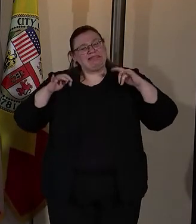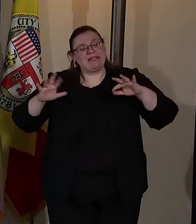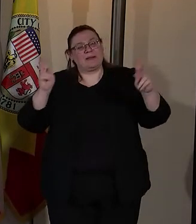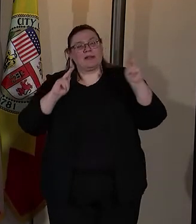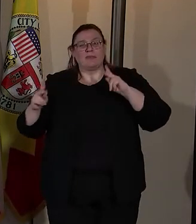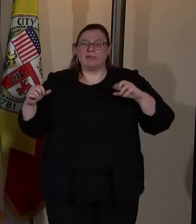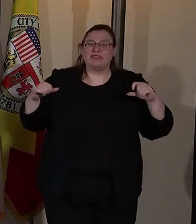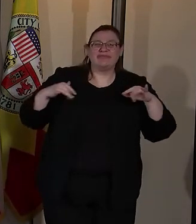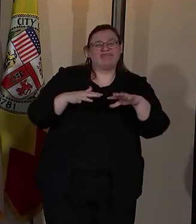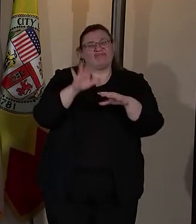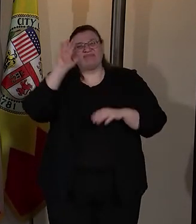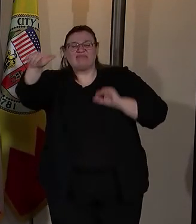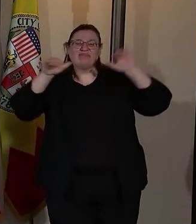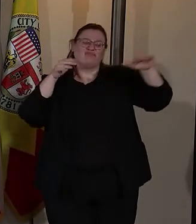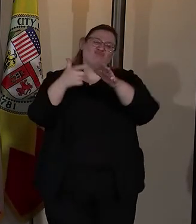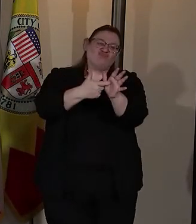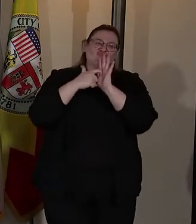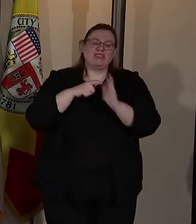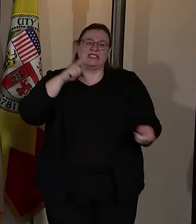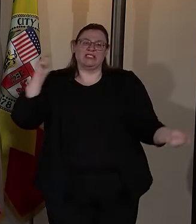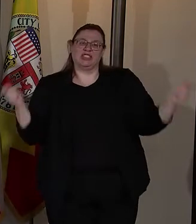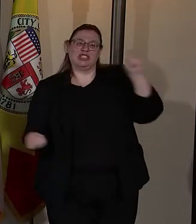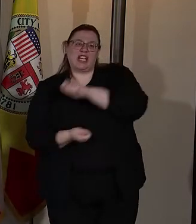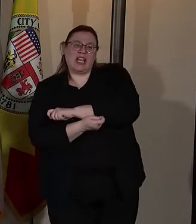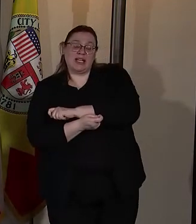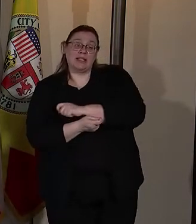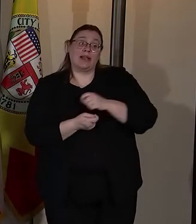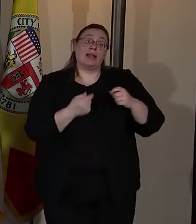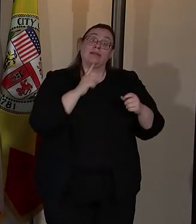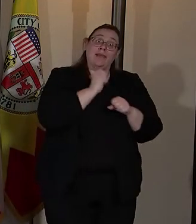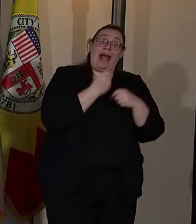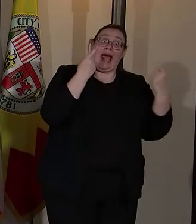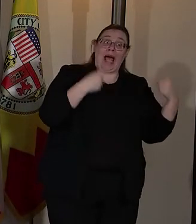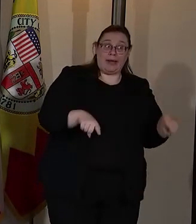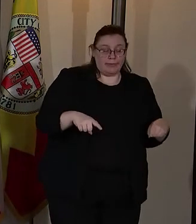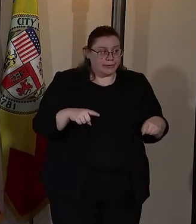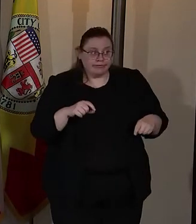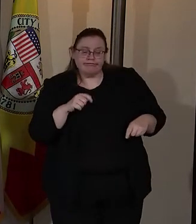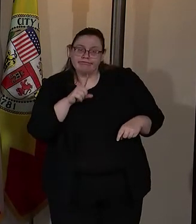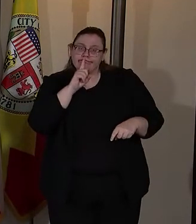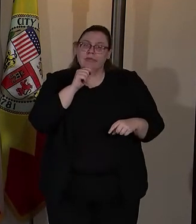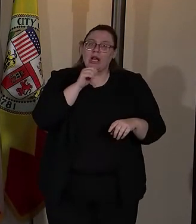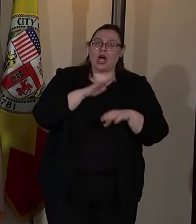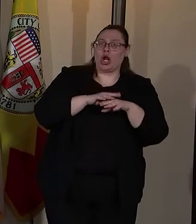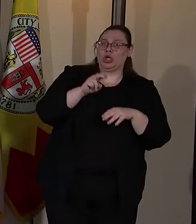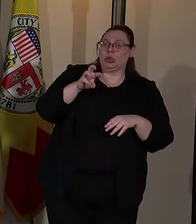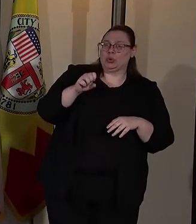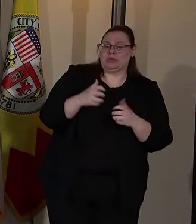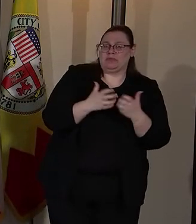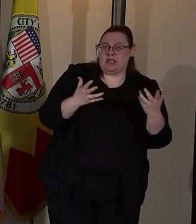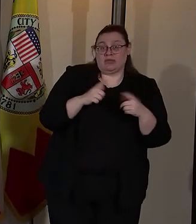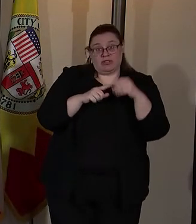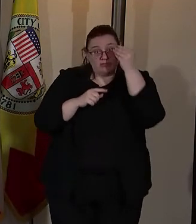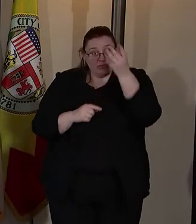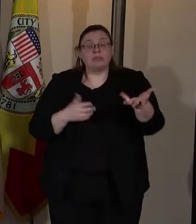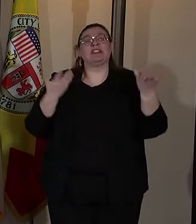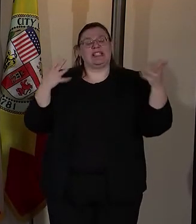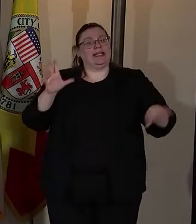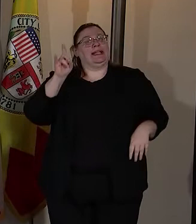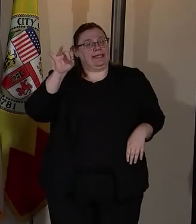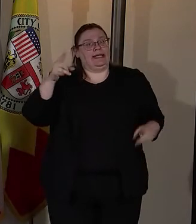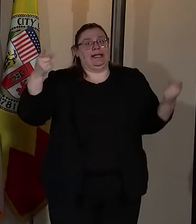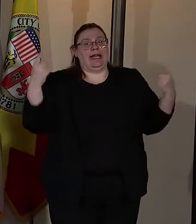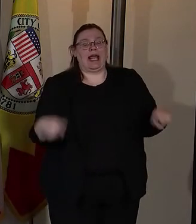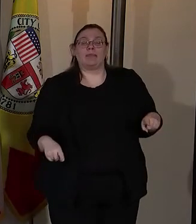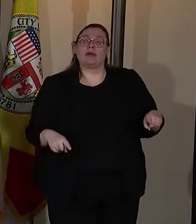demanding that sort of change and yet when it happened we didn't hear much about it but I want you to know that it happened. And